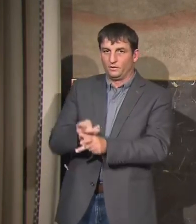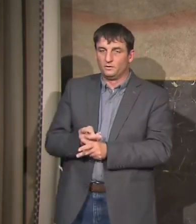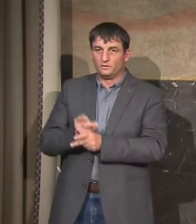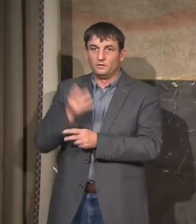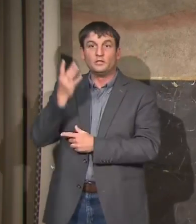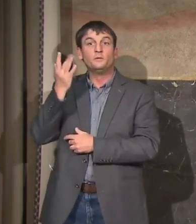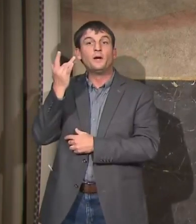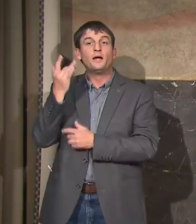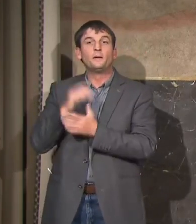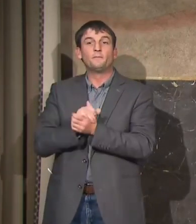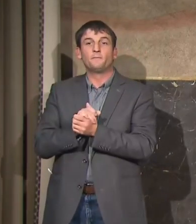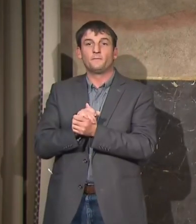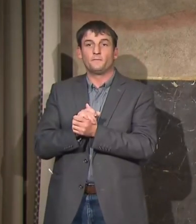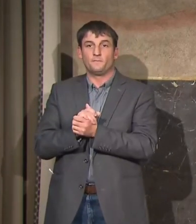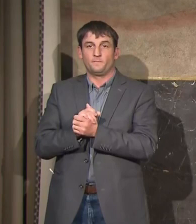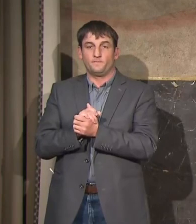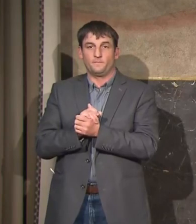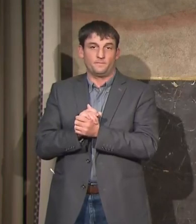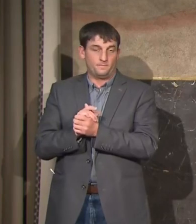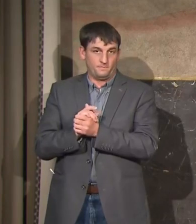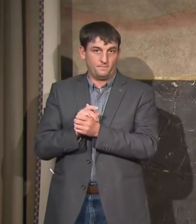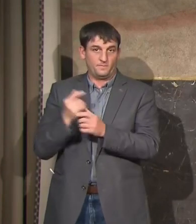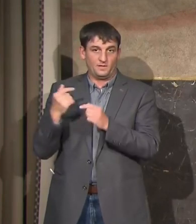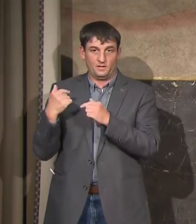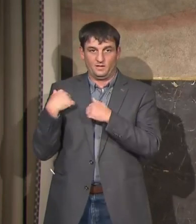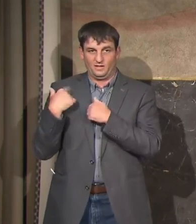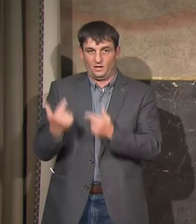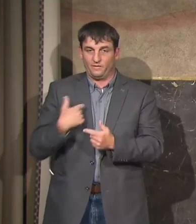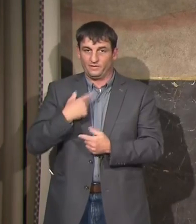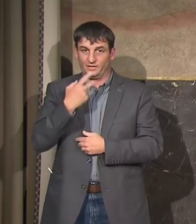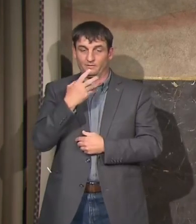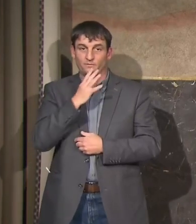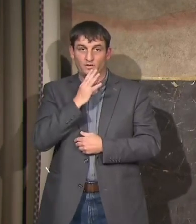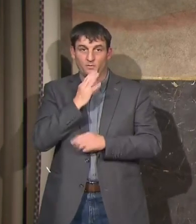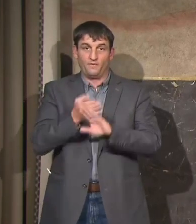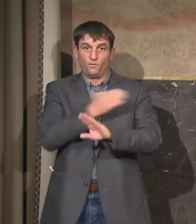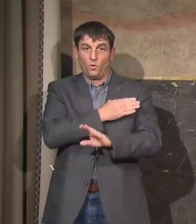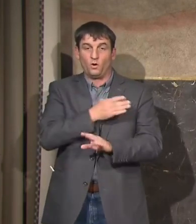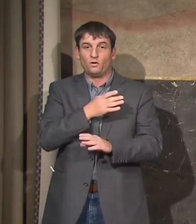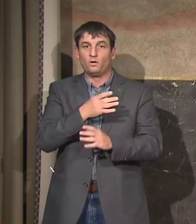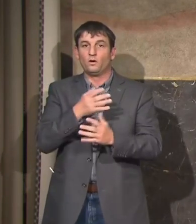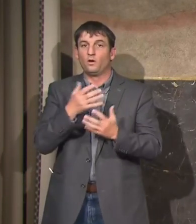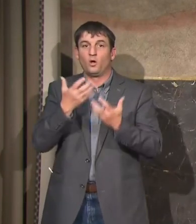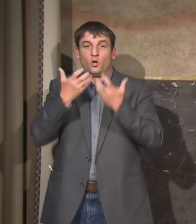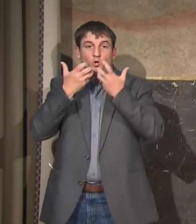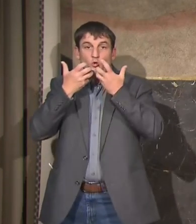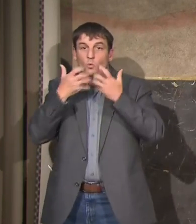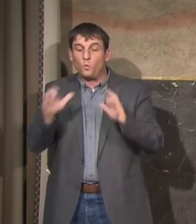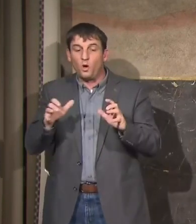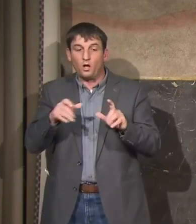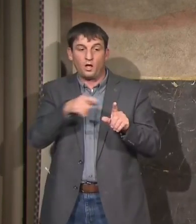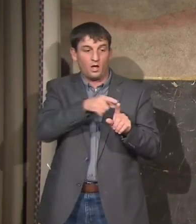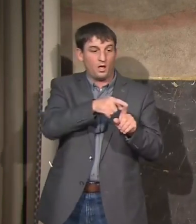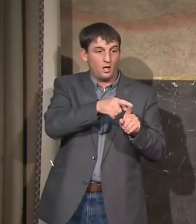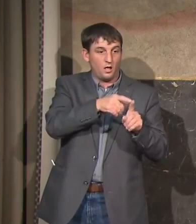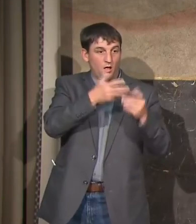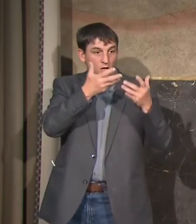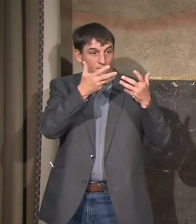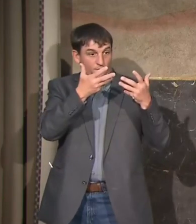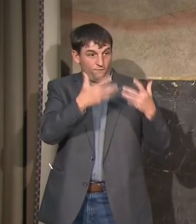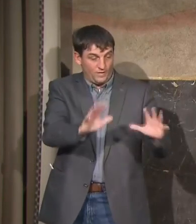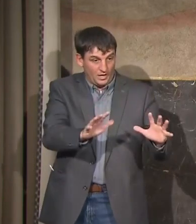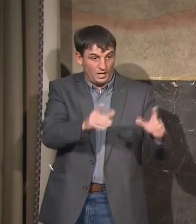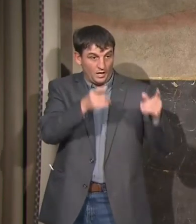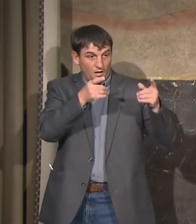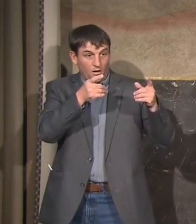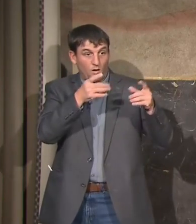said and anyone who's been in the military will understand this you never want to fight for bleed and die for the